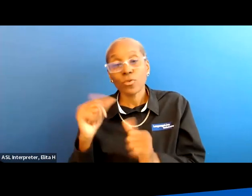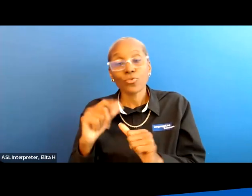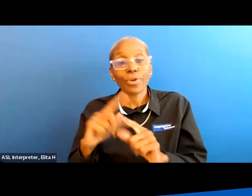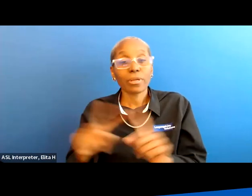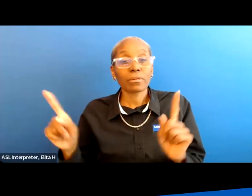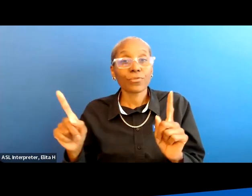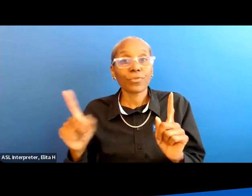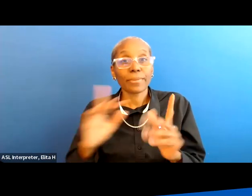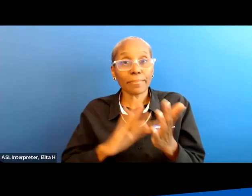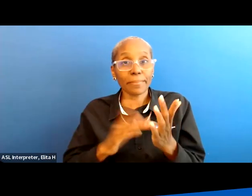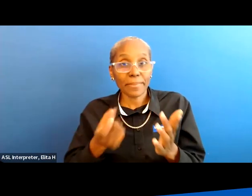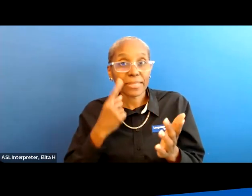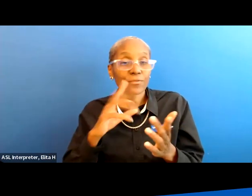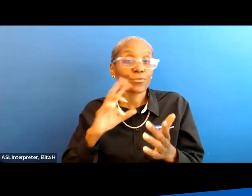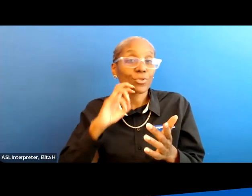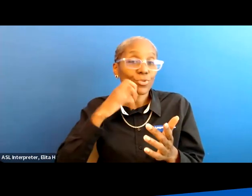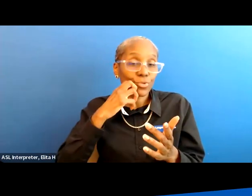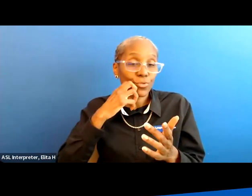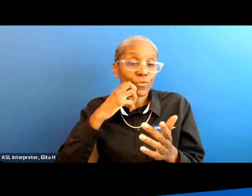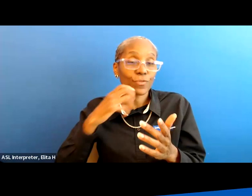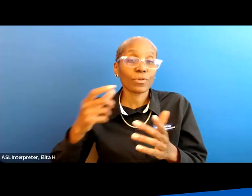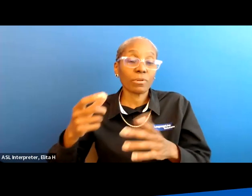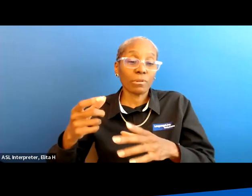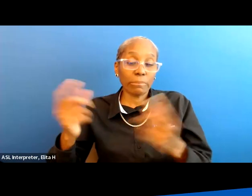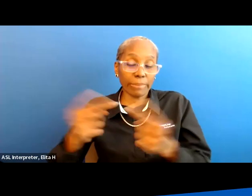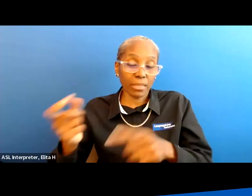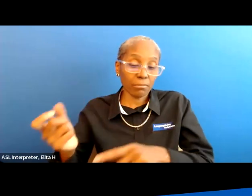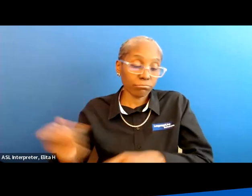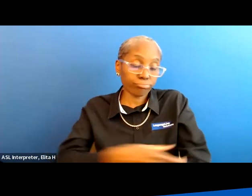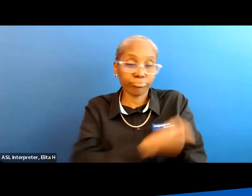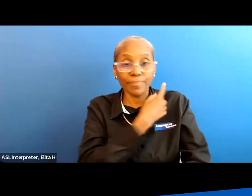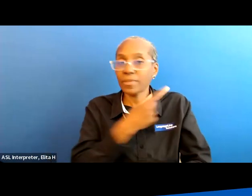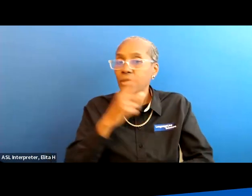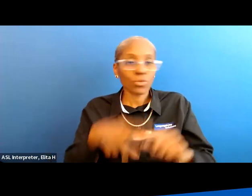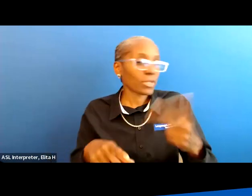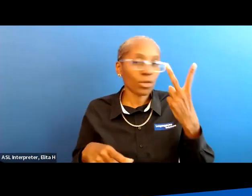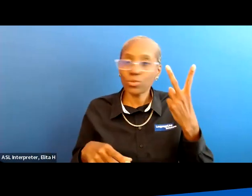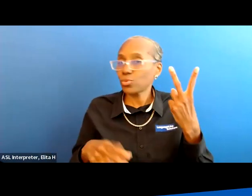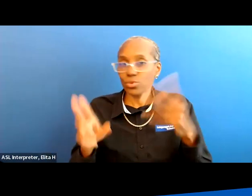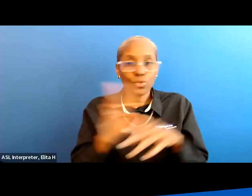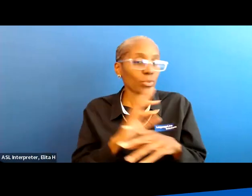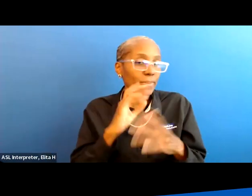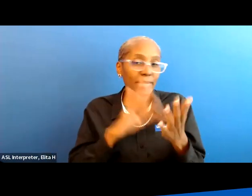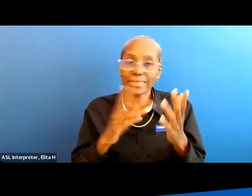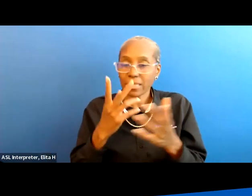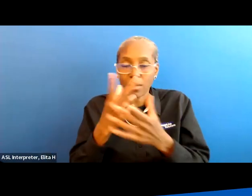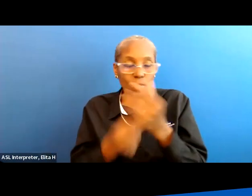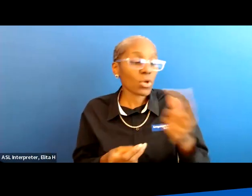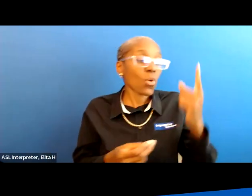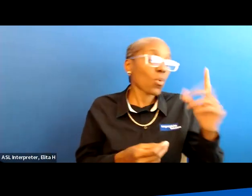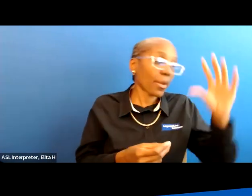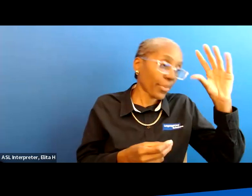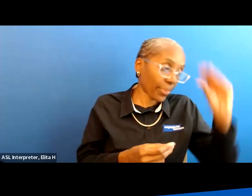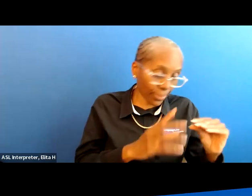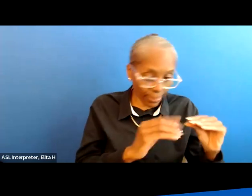different uh medication for their neuropathic pain but when they you can't be on two medications at once so you can't be going off one